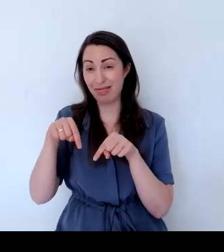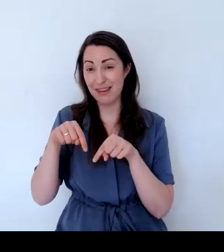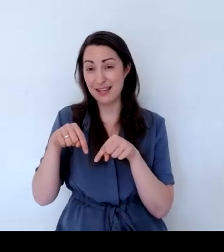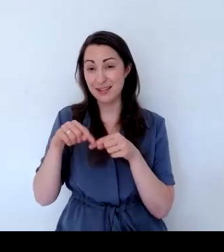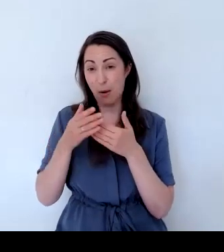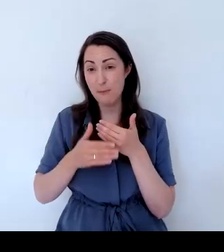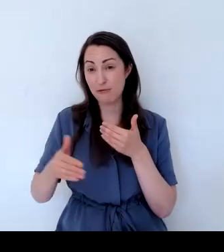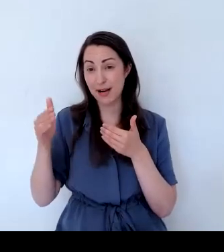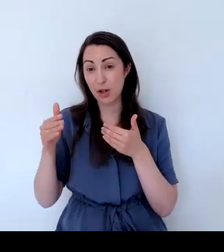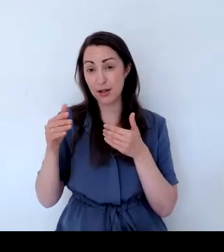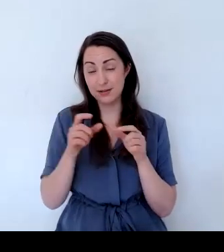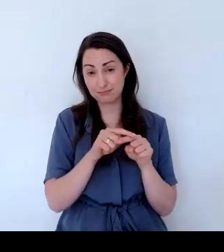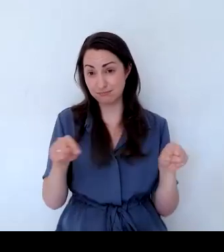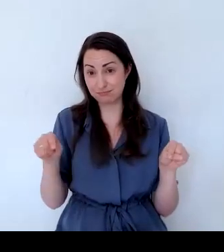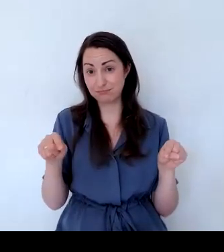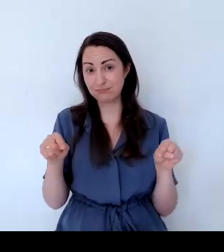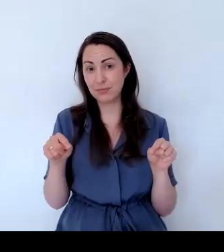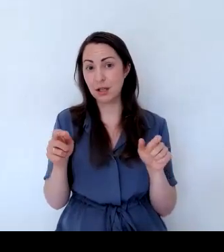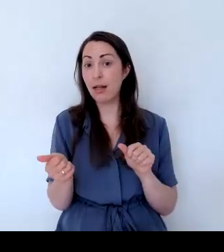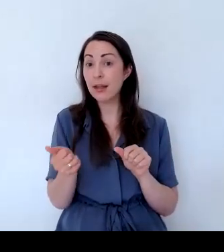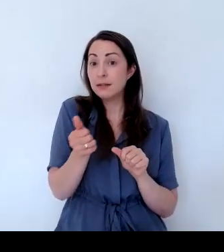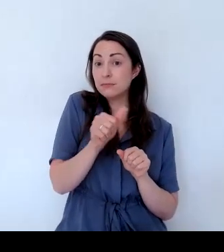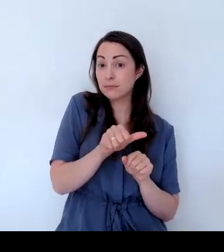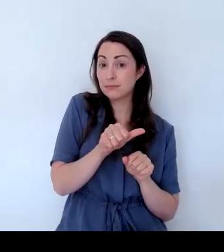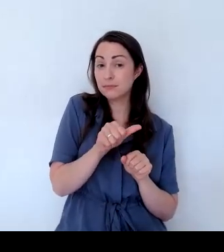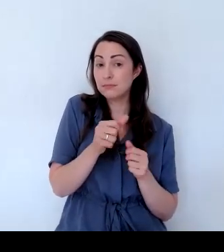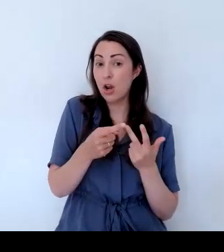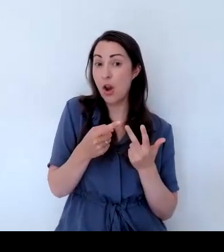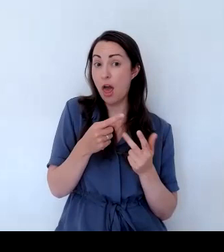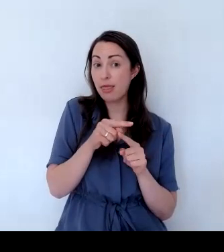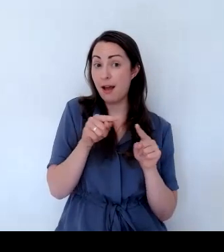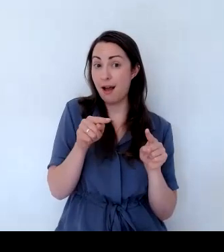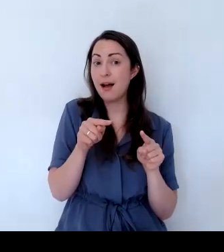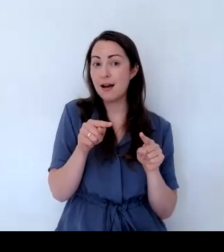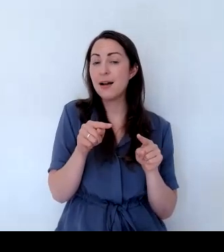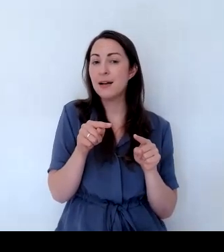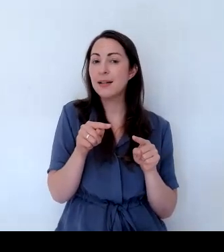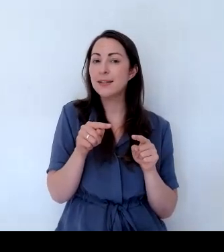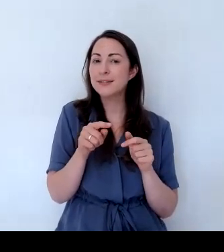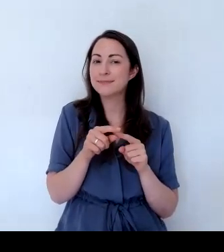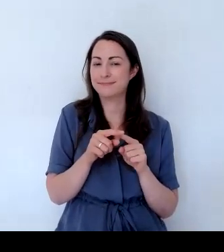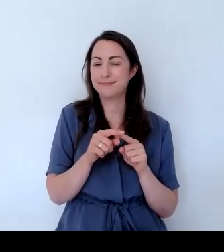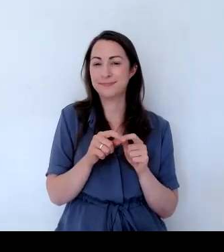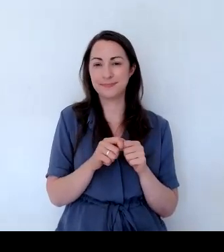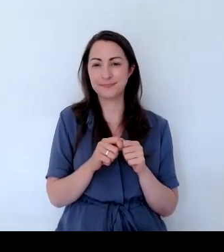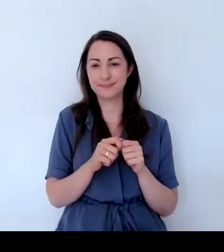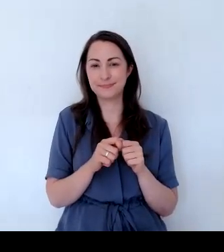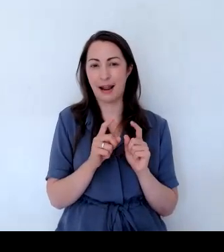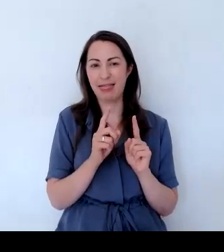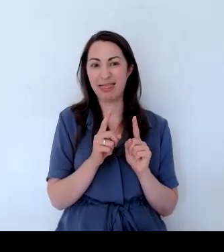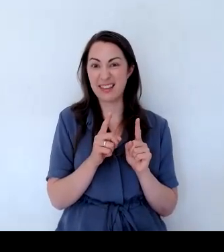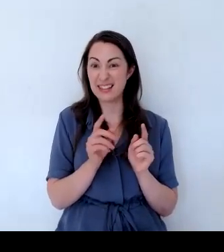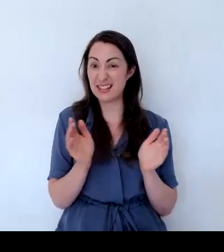And in this one, which we've also developed, and this really uses less